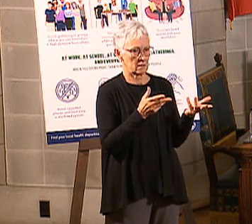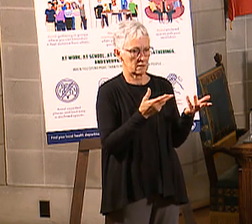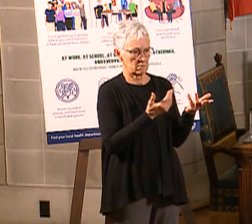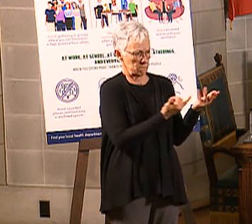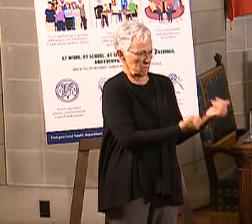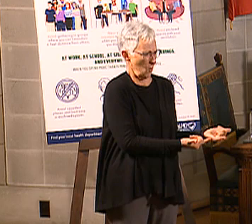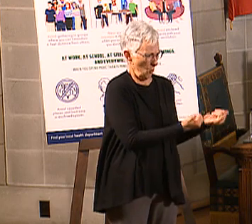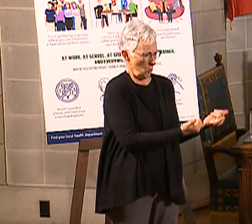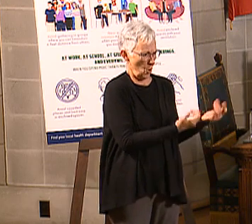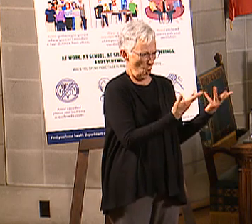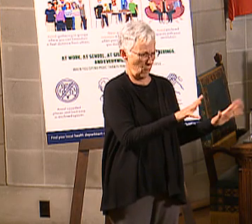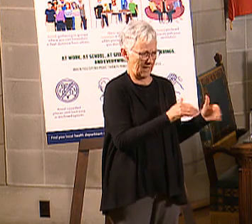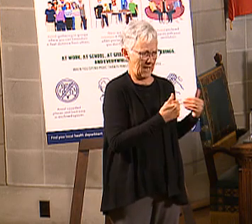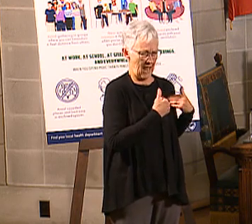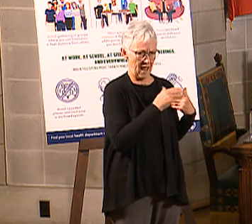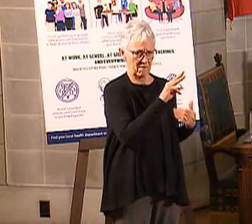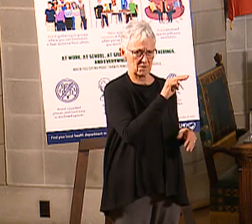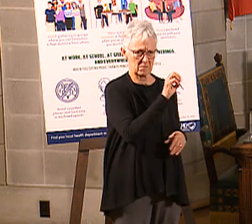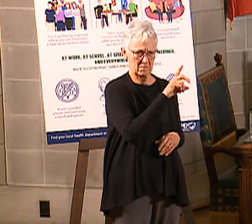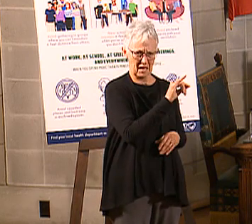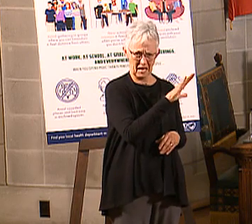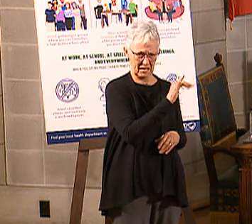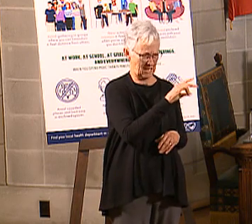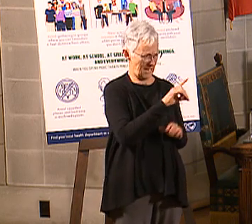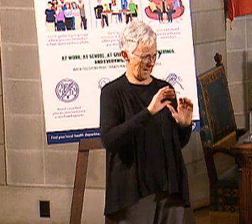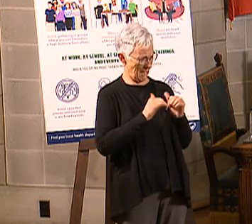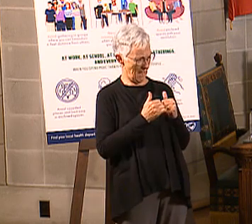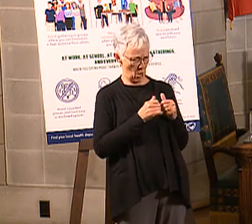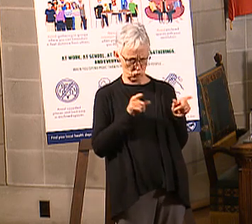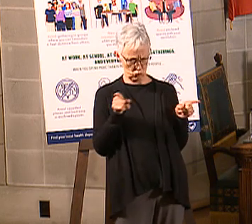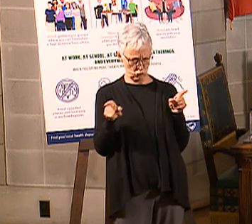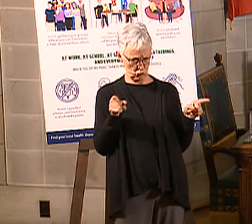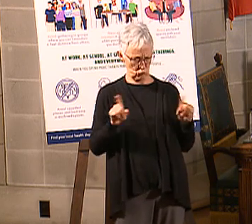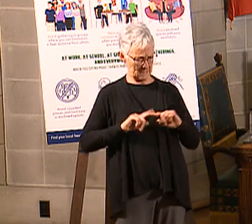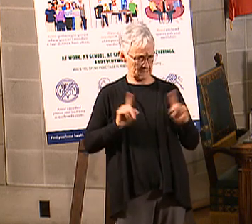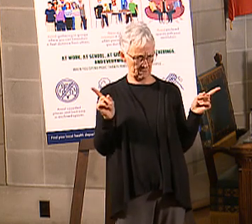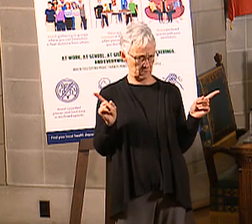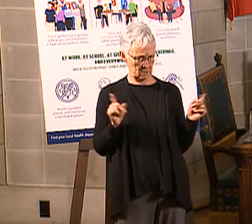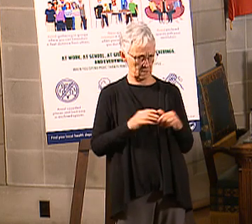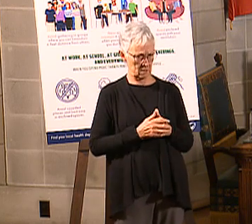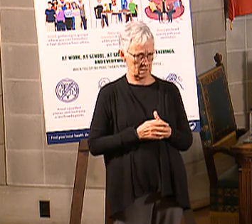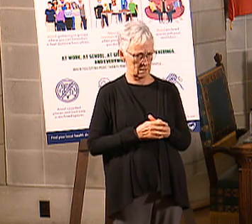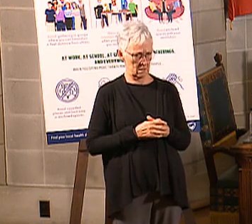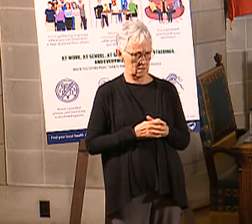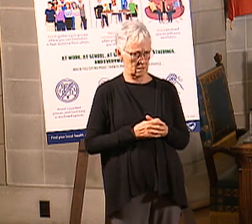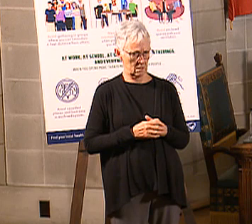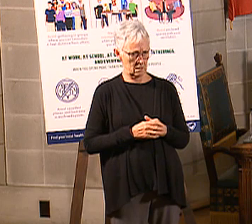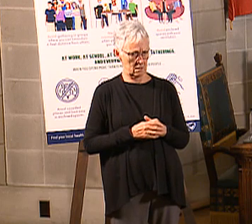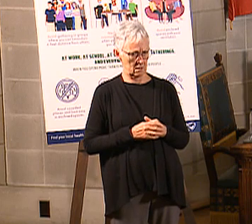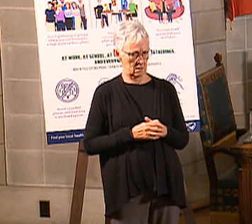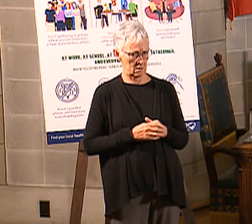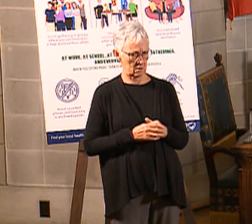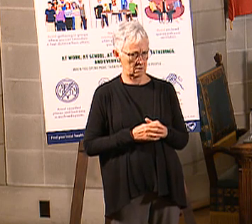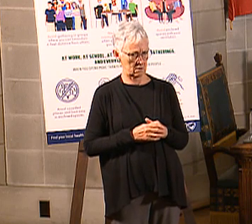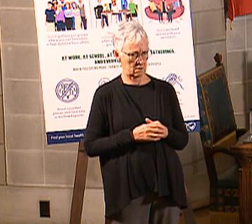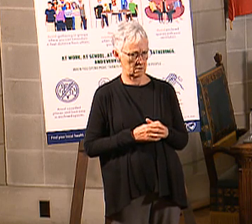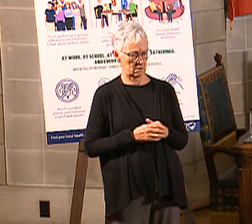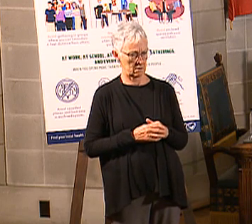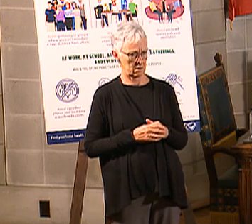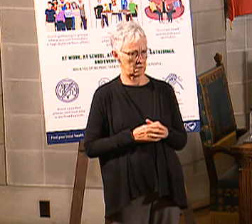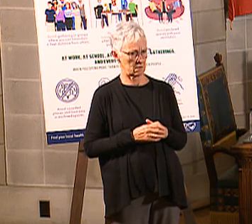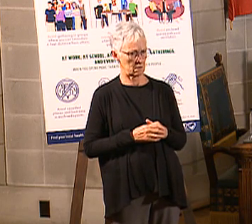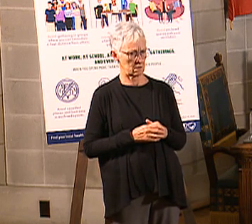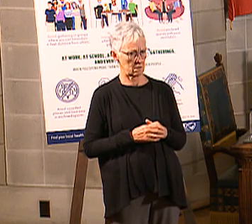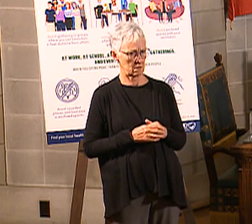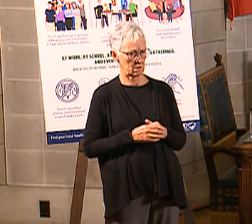so how do you square these two? Okay, so, Martha, I'm not following your question. How do you square the idea